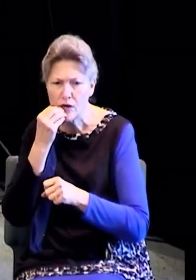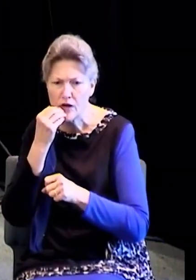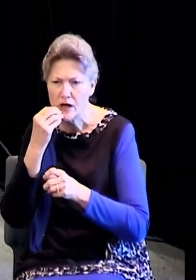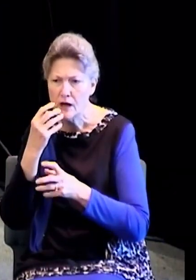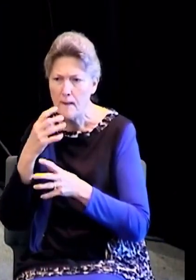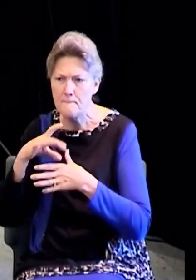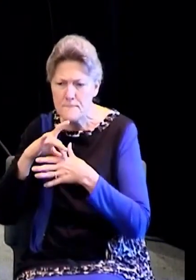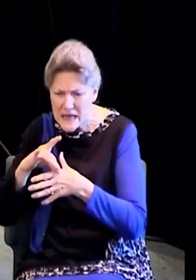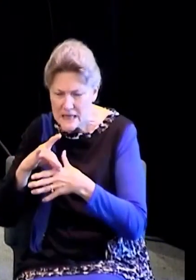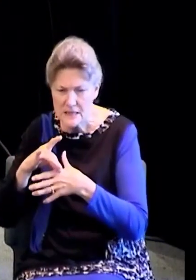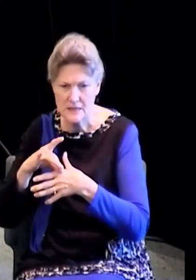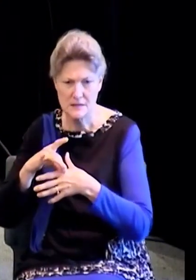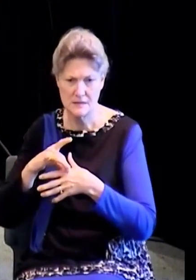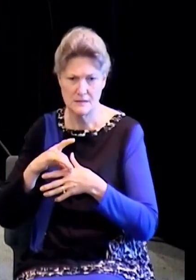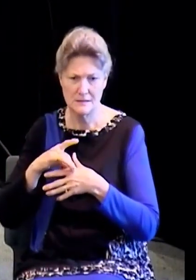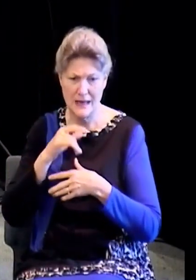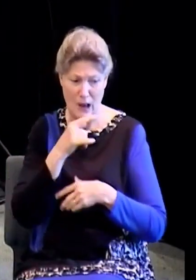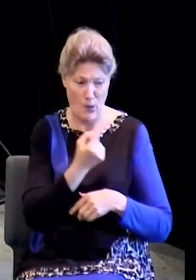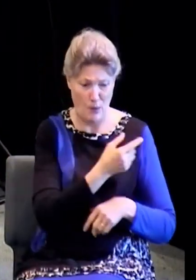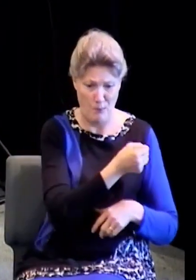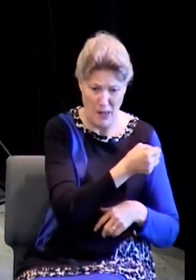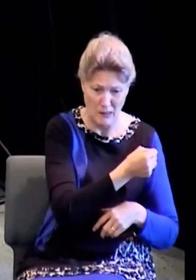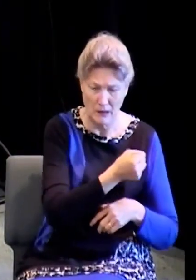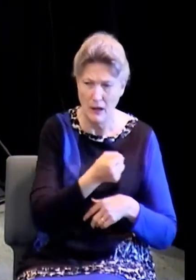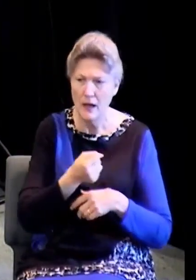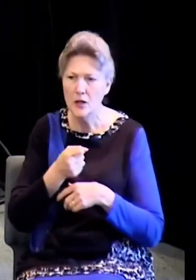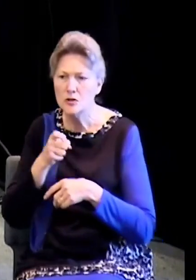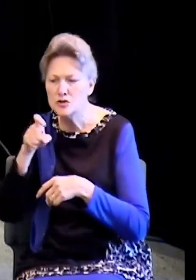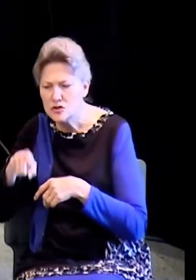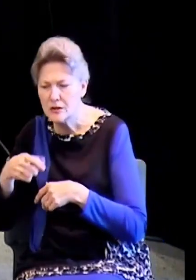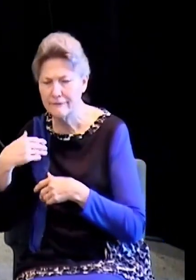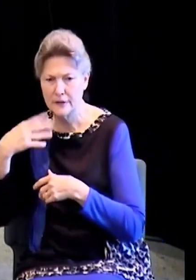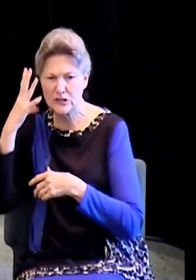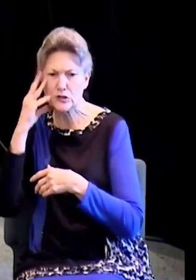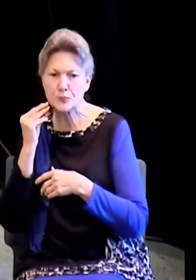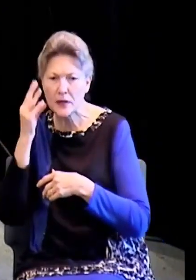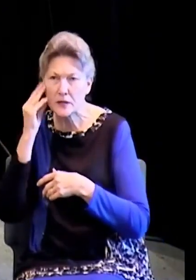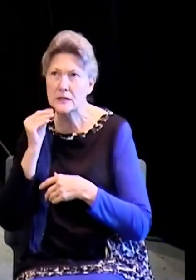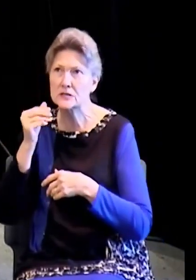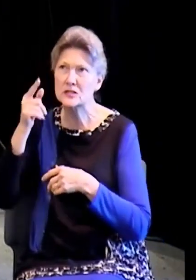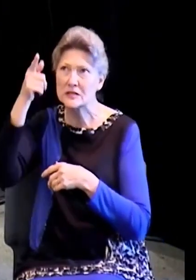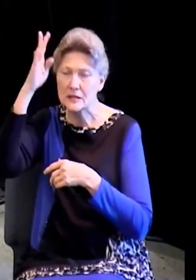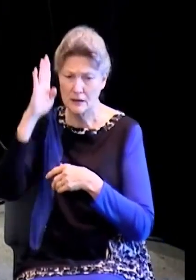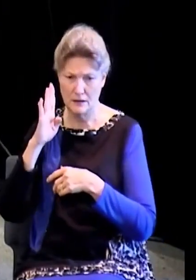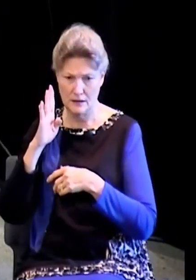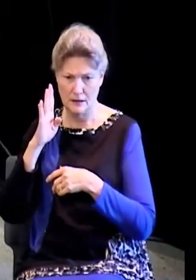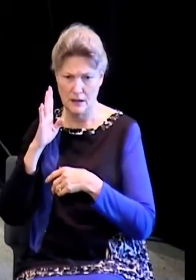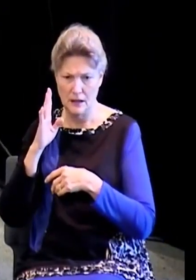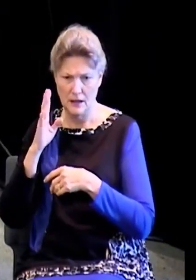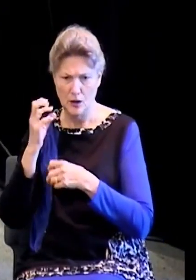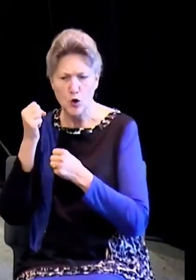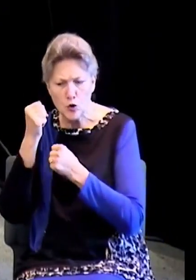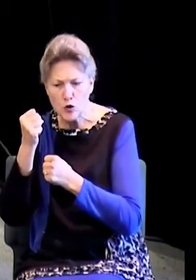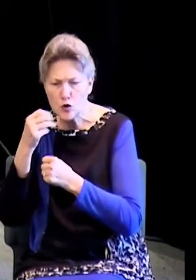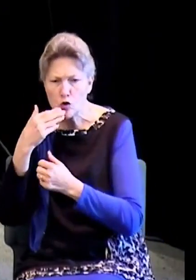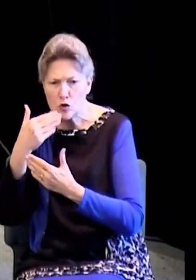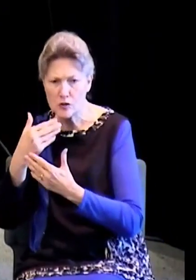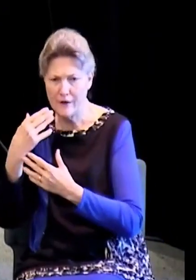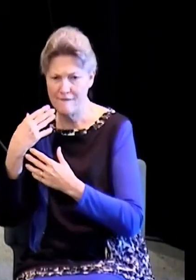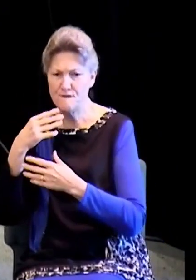An experience in God's ways. Solid food is for the mature who have some practice in